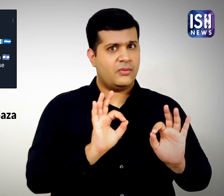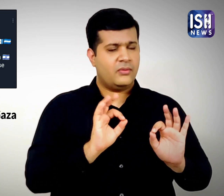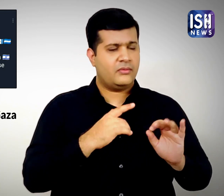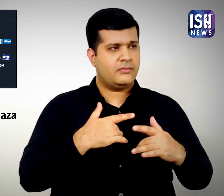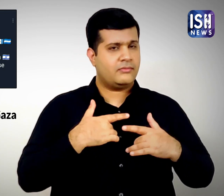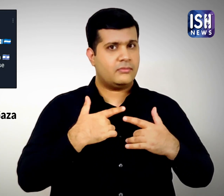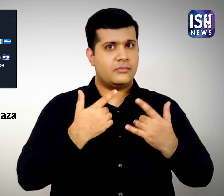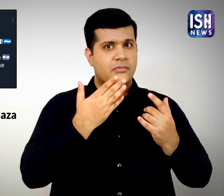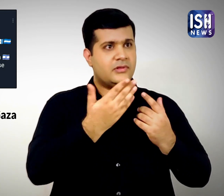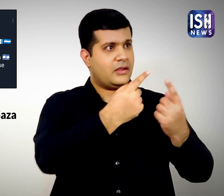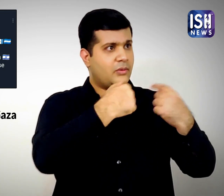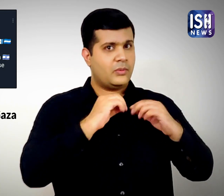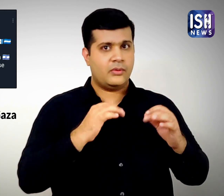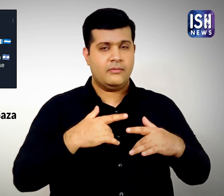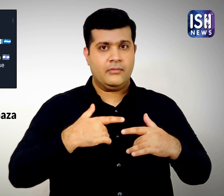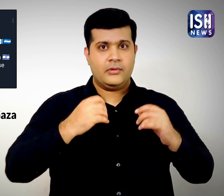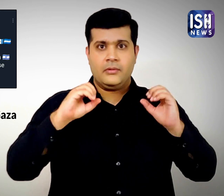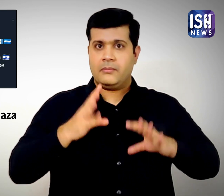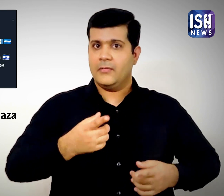Israel but the Prime Minister did not thank India.